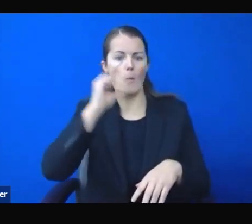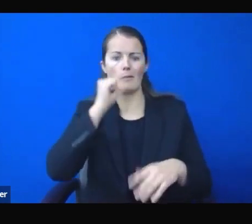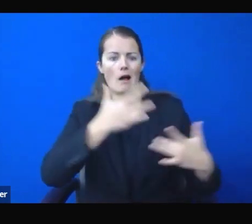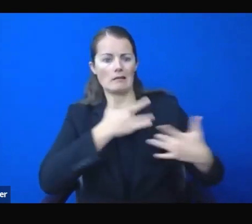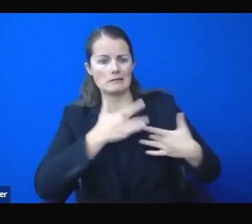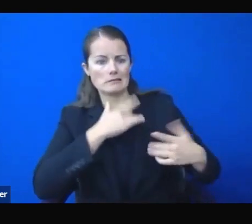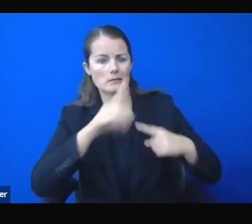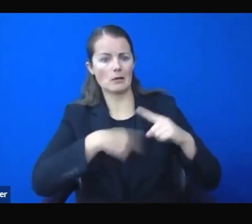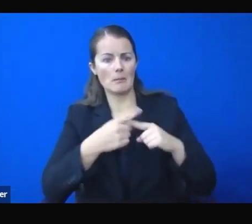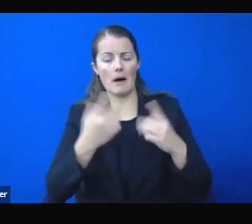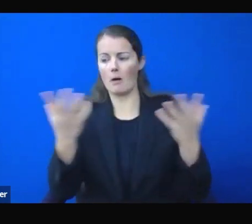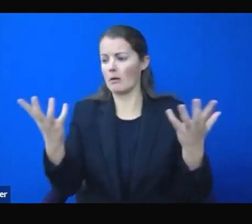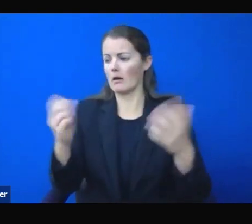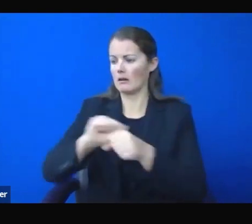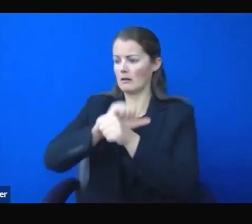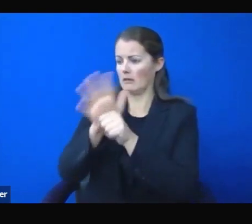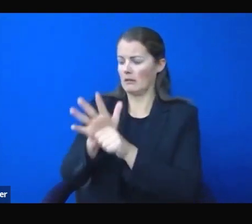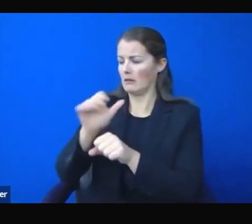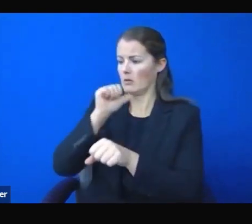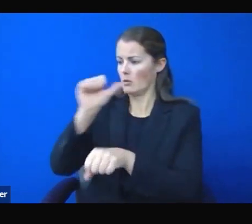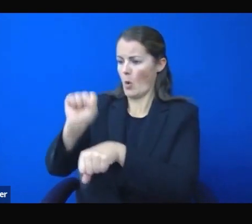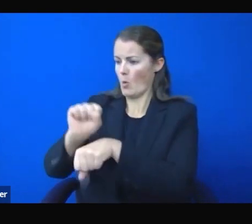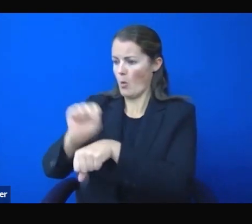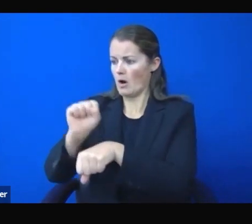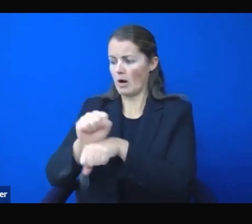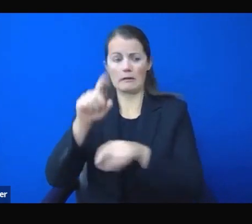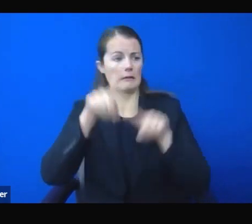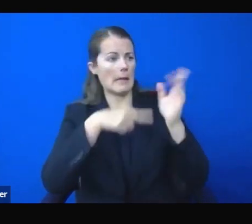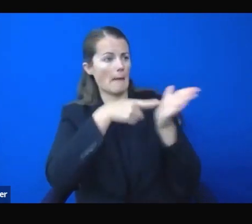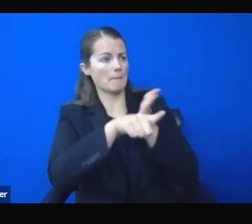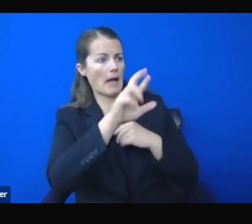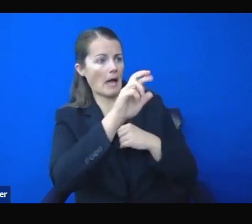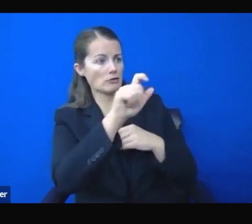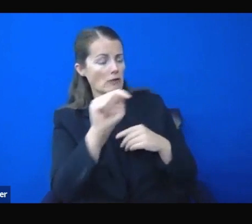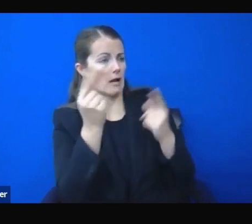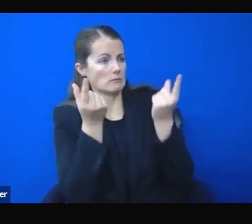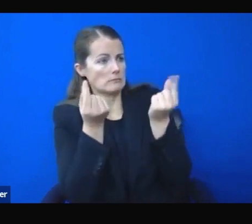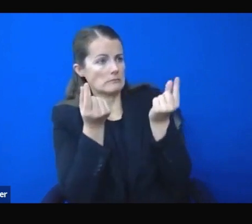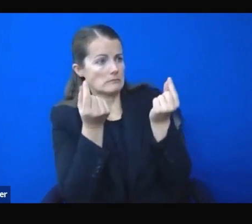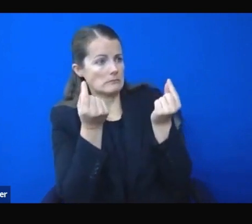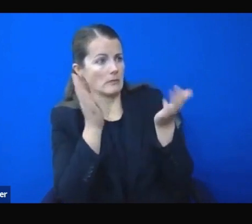then than making emergency shelter housing or shelter arrangements,